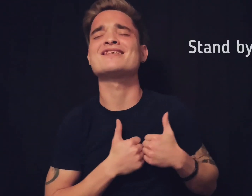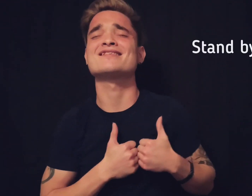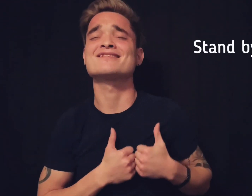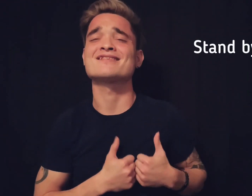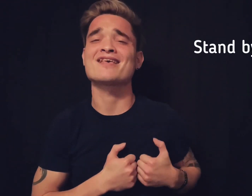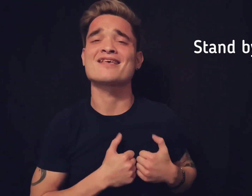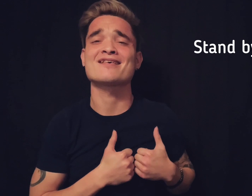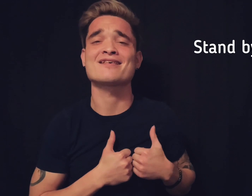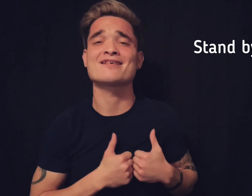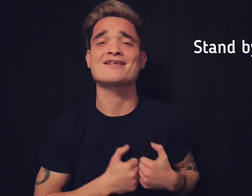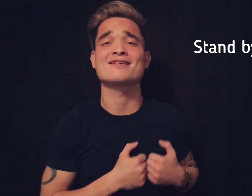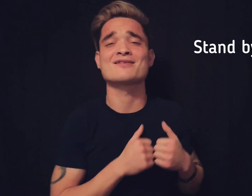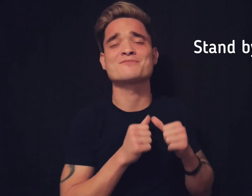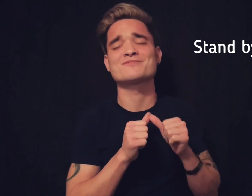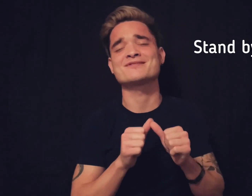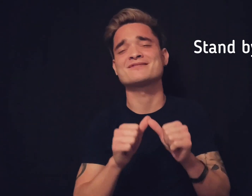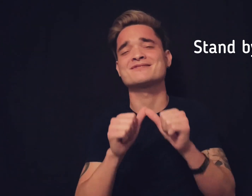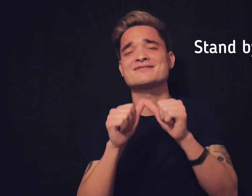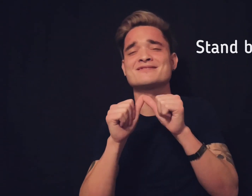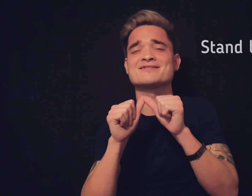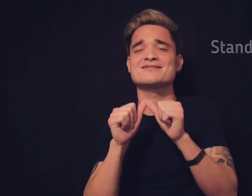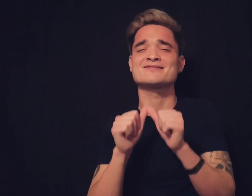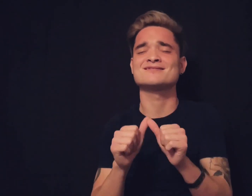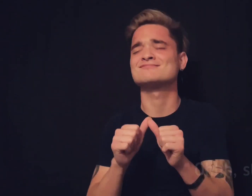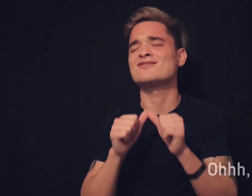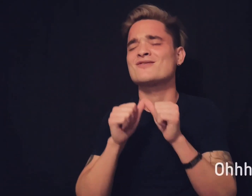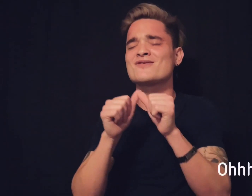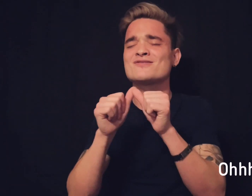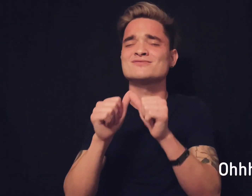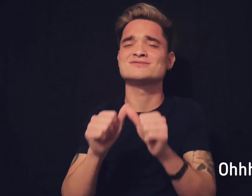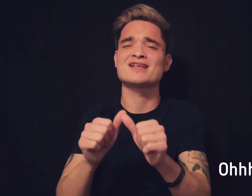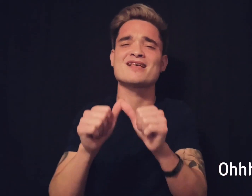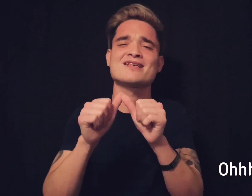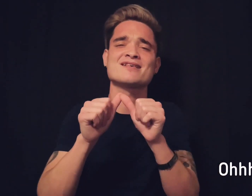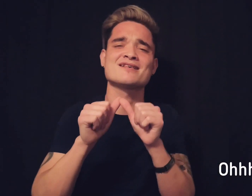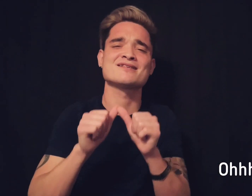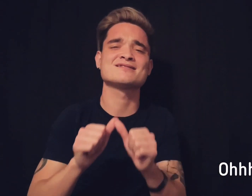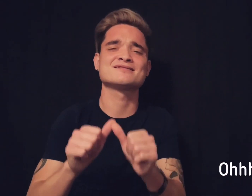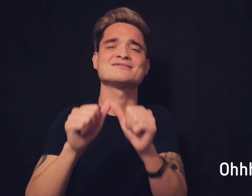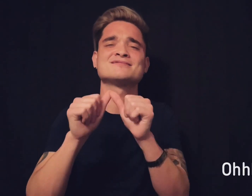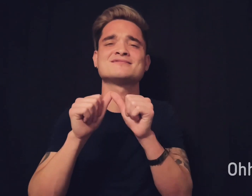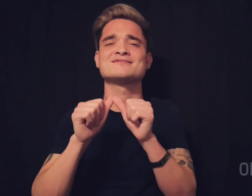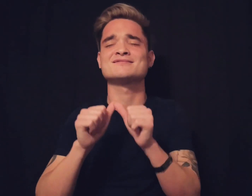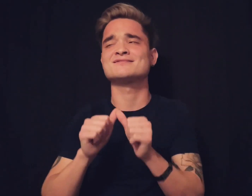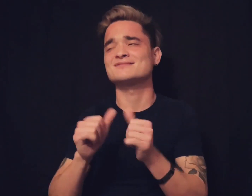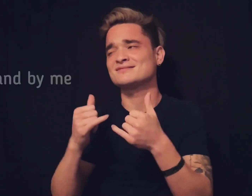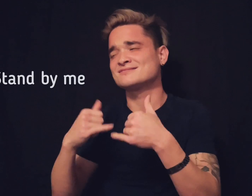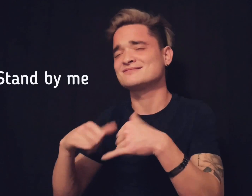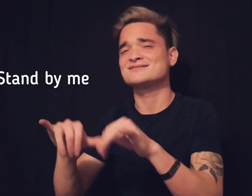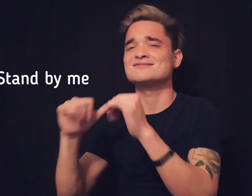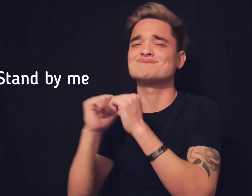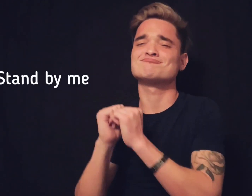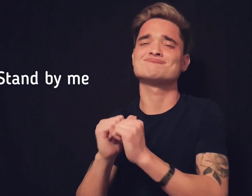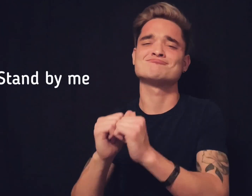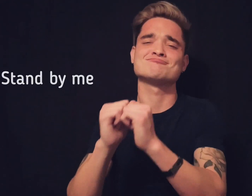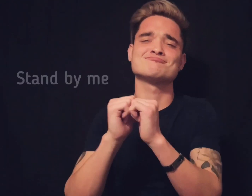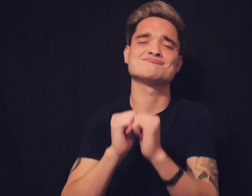by me Oh, stand Stand by me